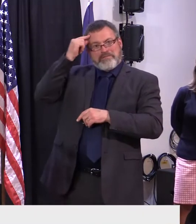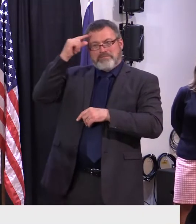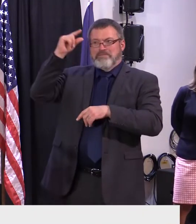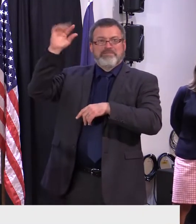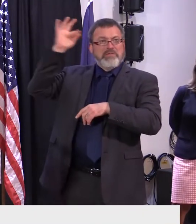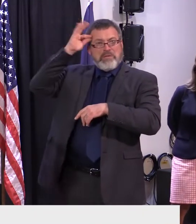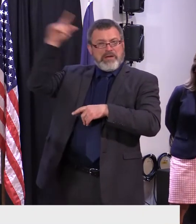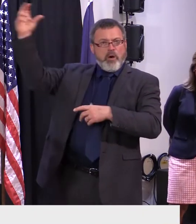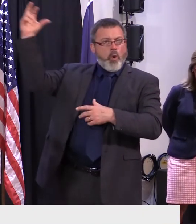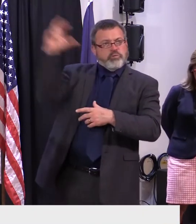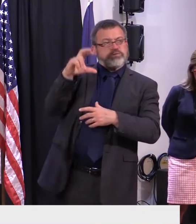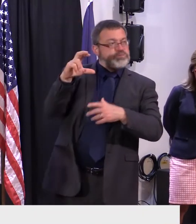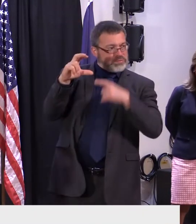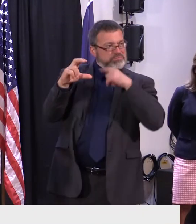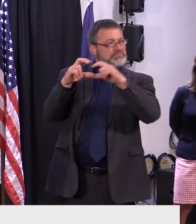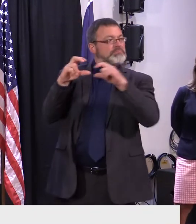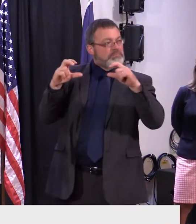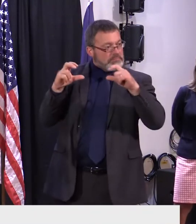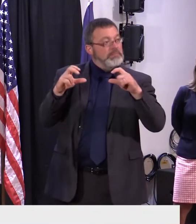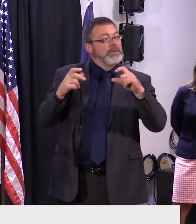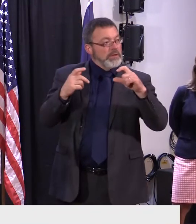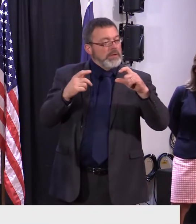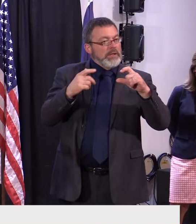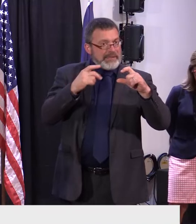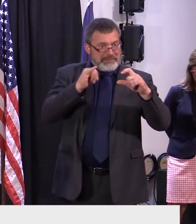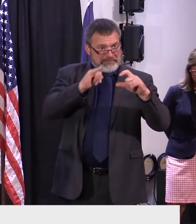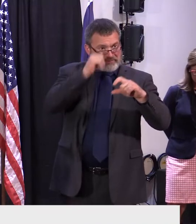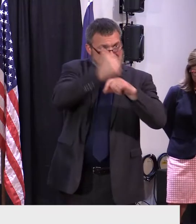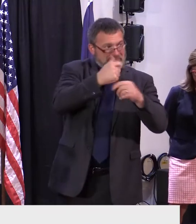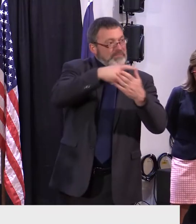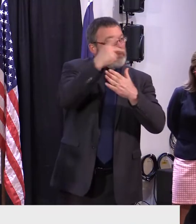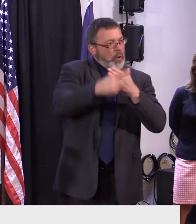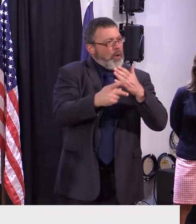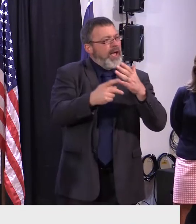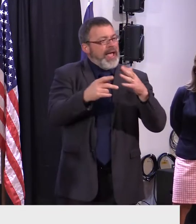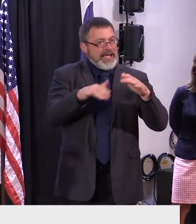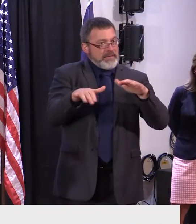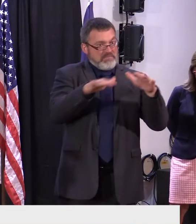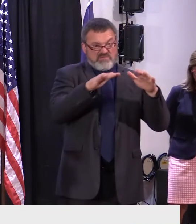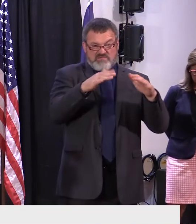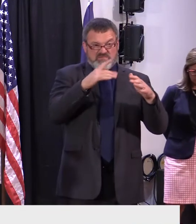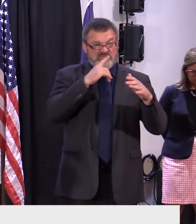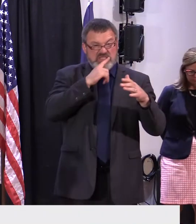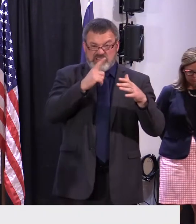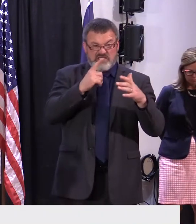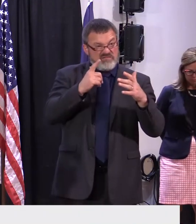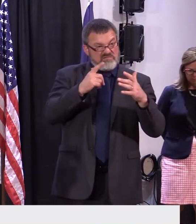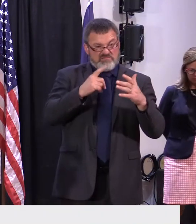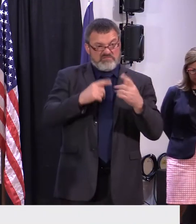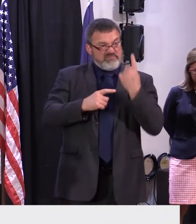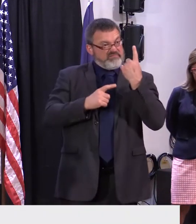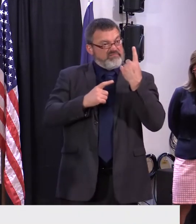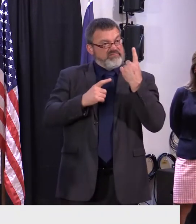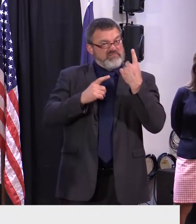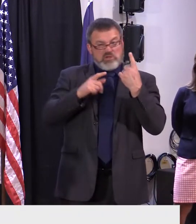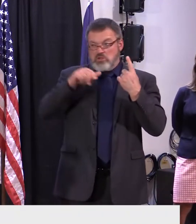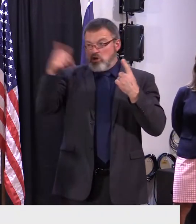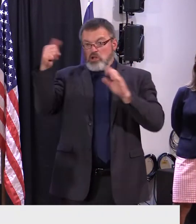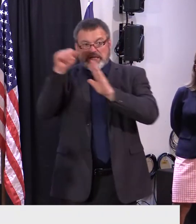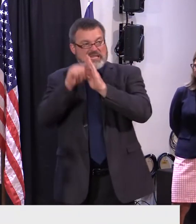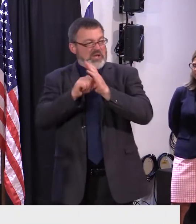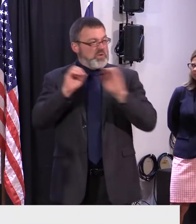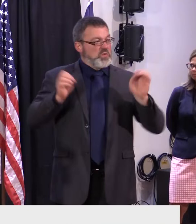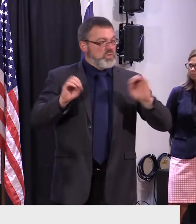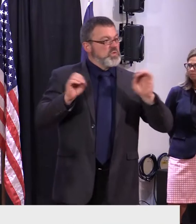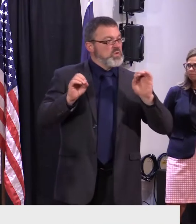robust program, I think, longer than many states, actually. And, you this wind down has been designed to try